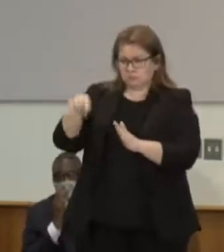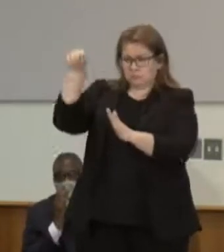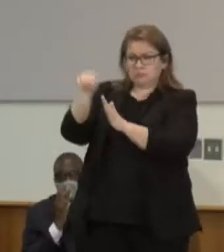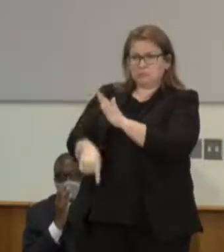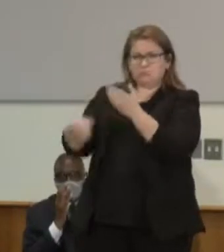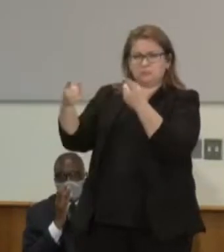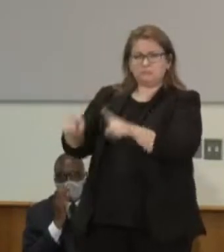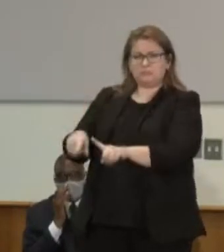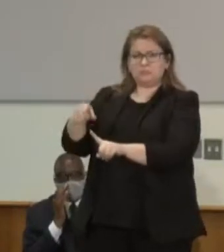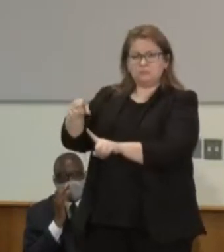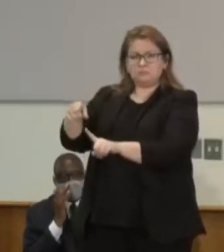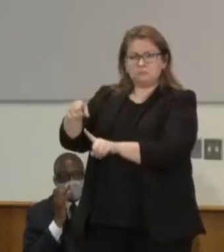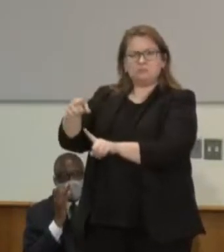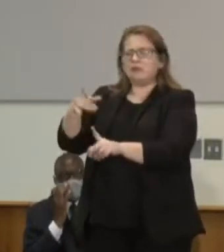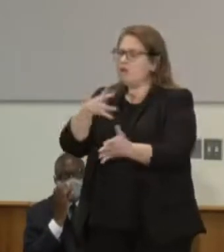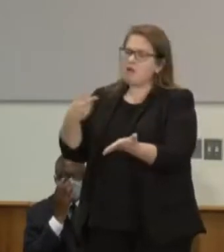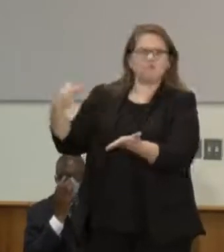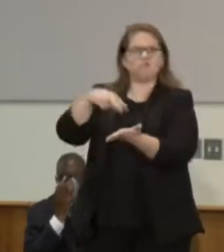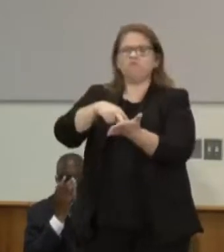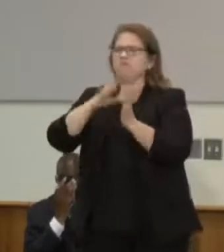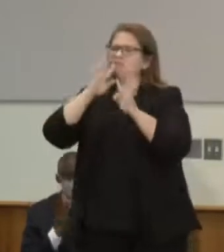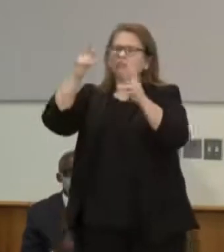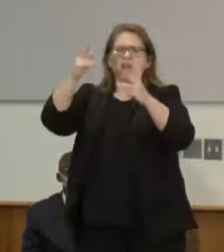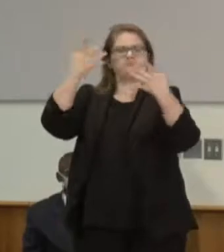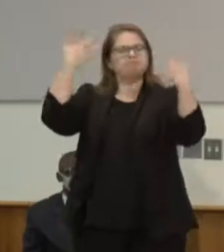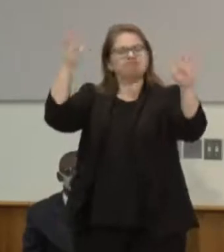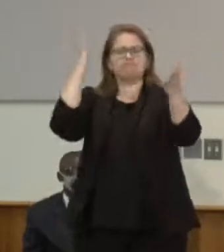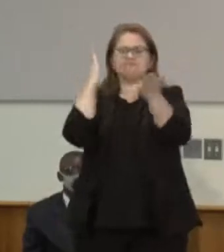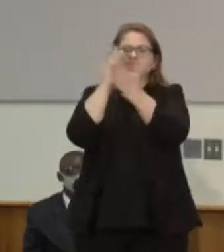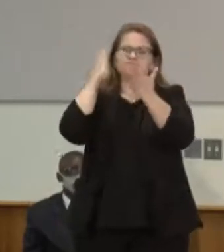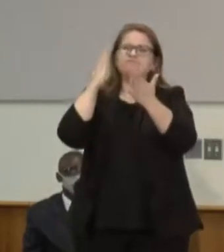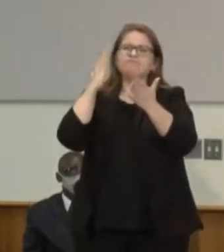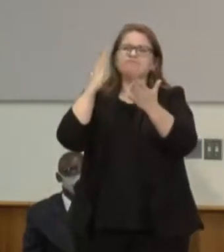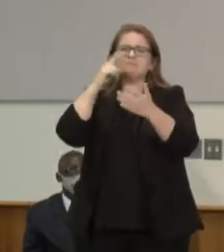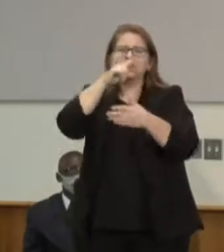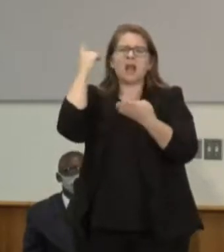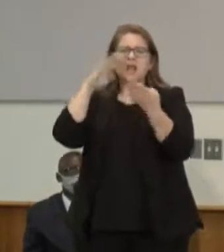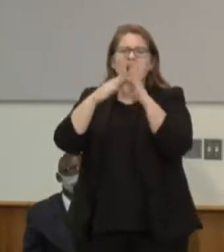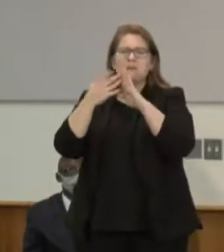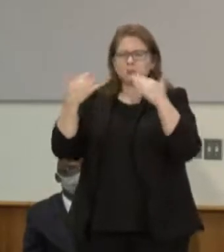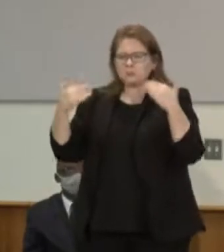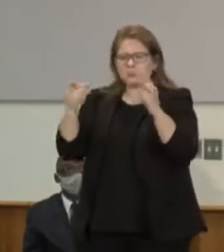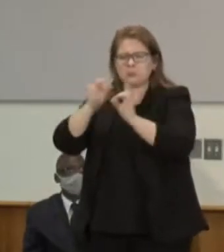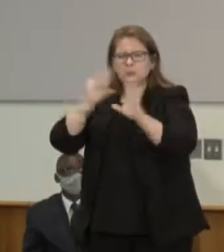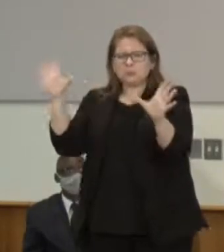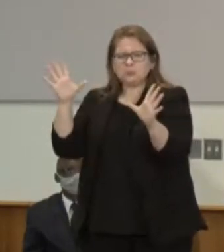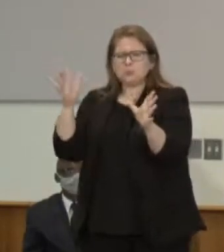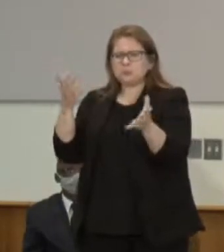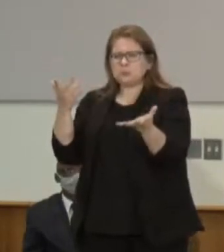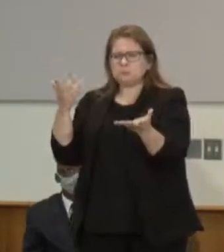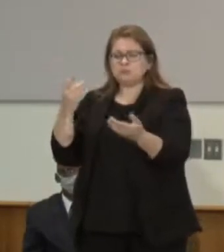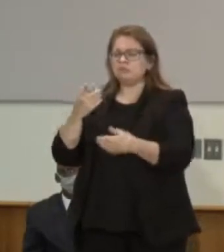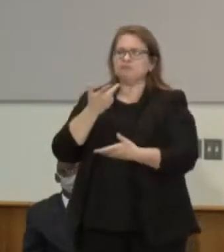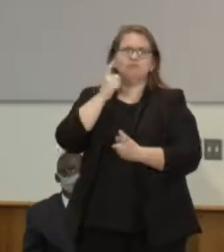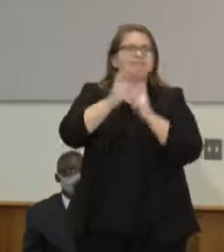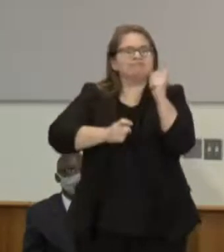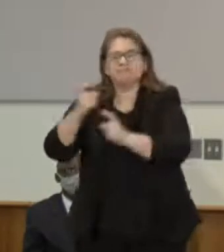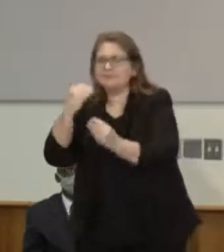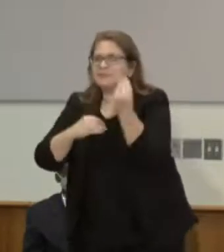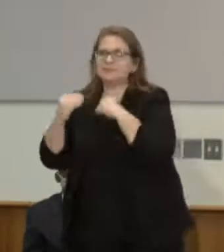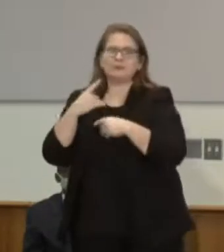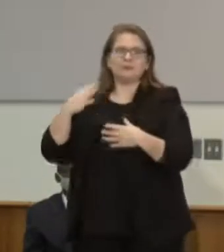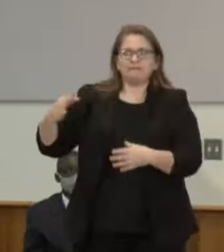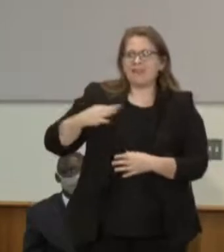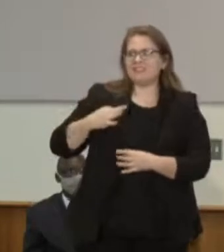to denounce violence against the black community, to help clean up, donate food and volunteer. It is a powerful